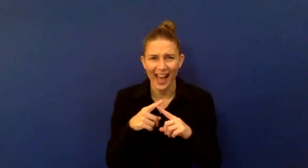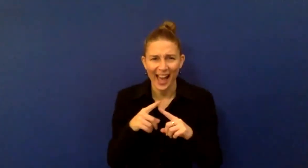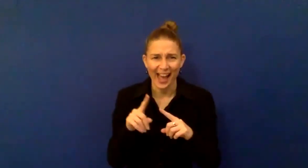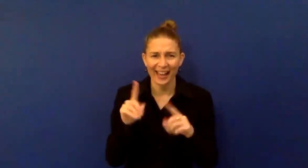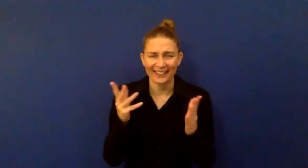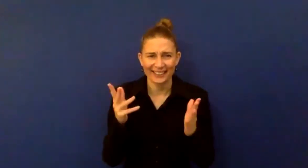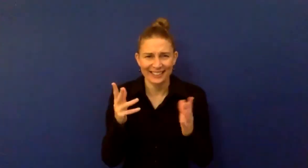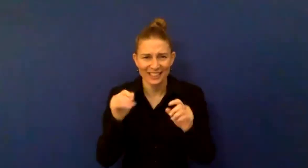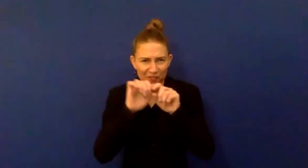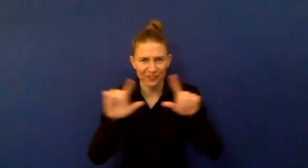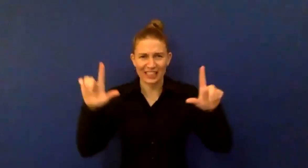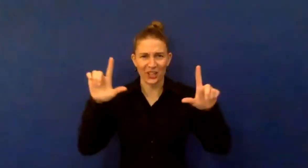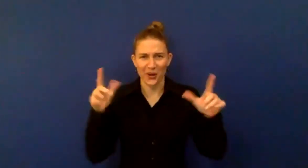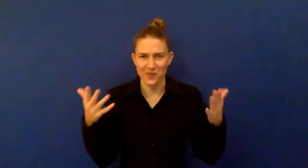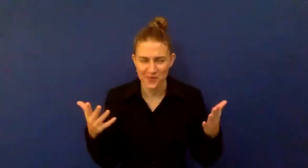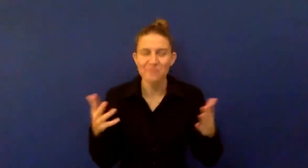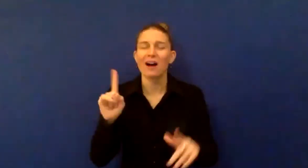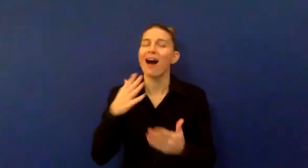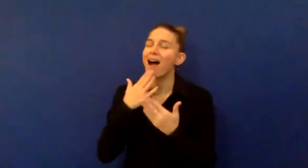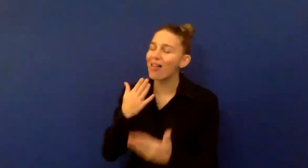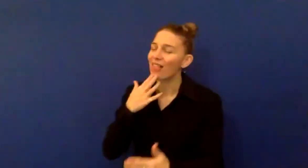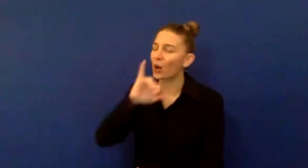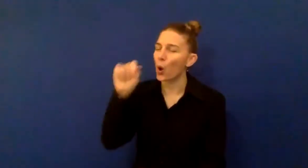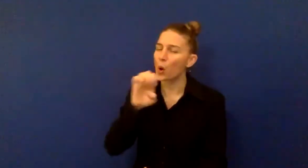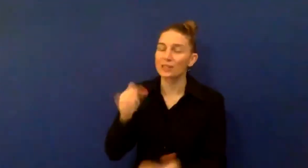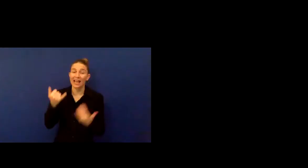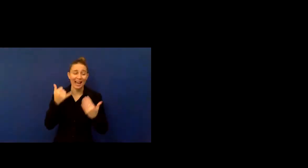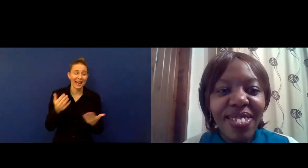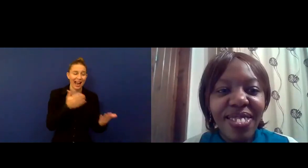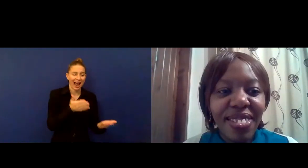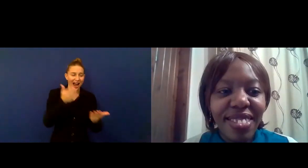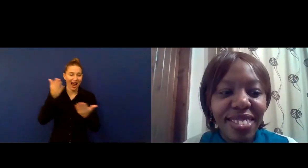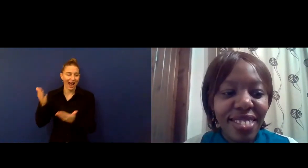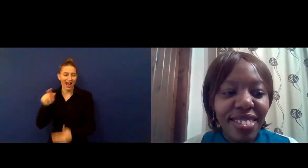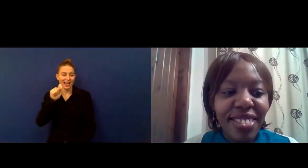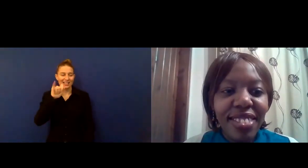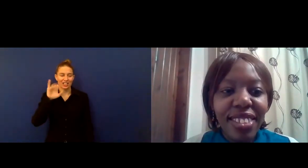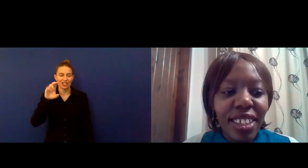much, Jose. Now, if I could pass to teacher Farah. Teach Farah over to you, please.